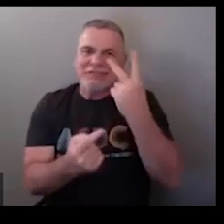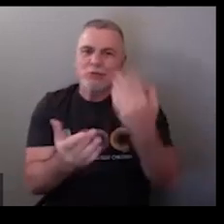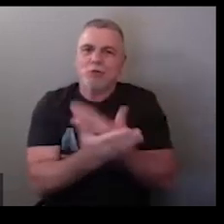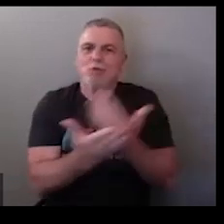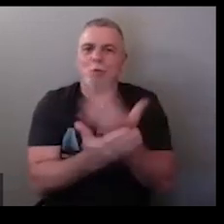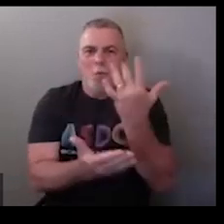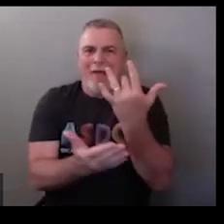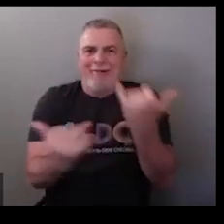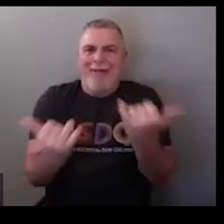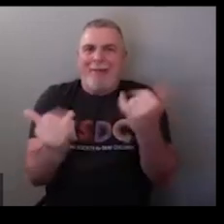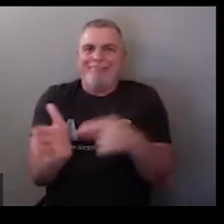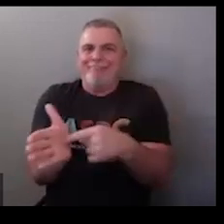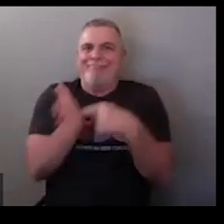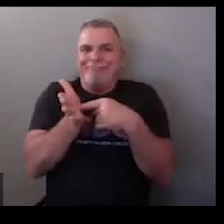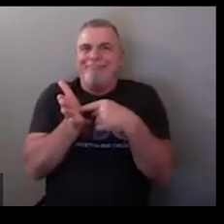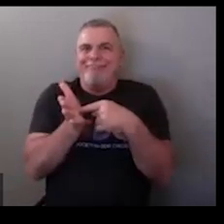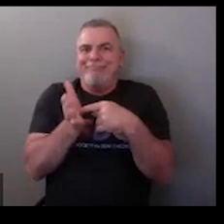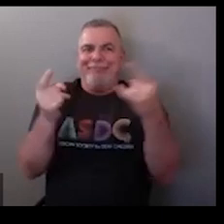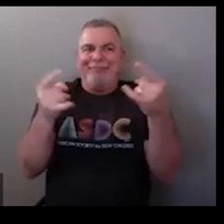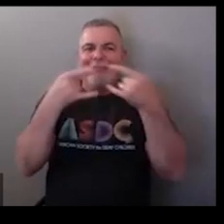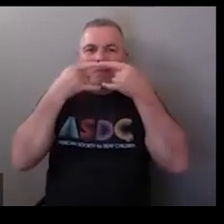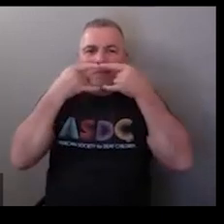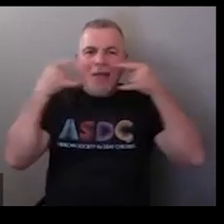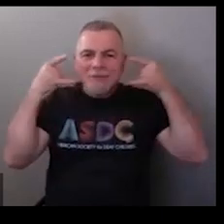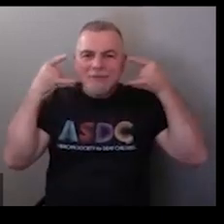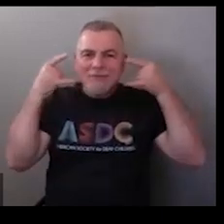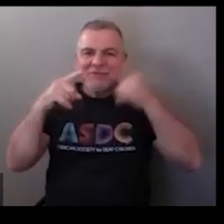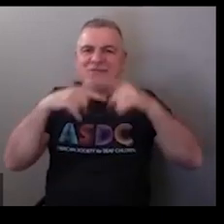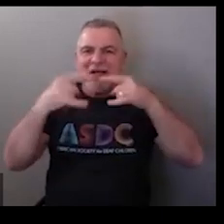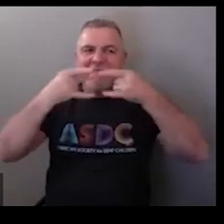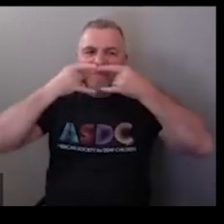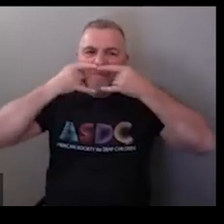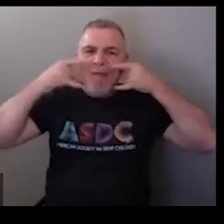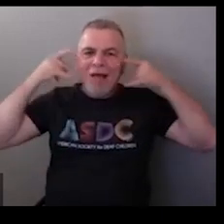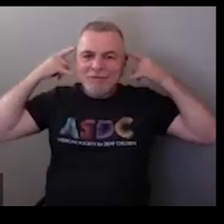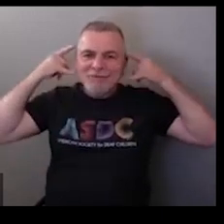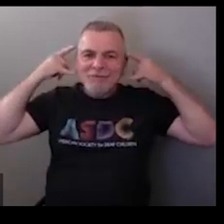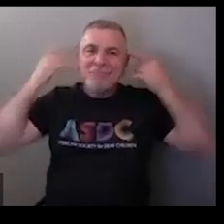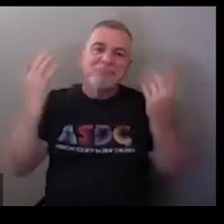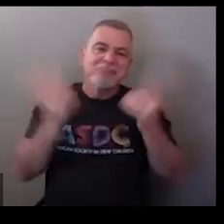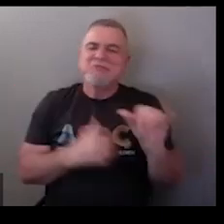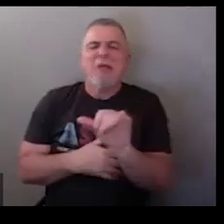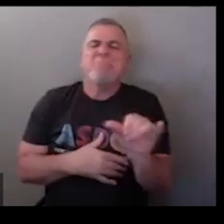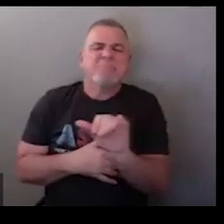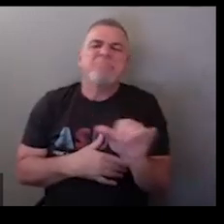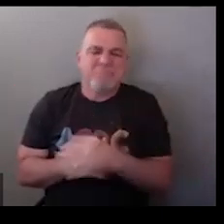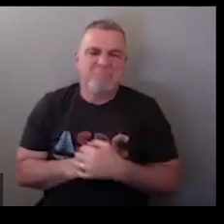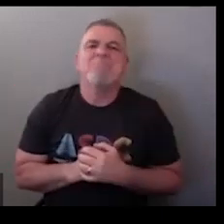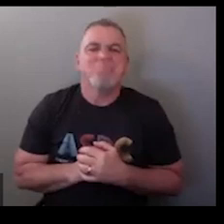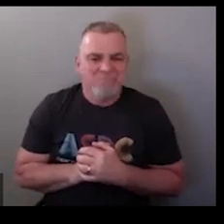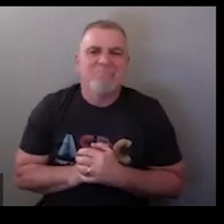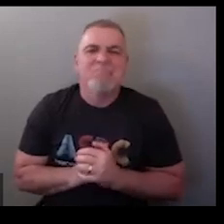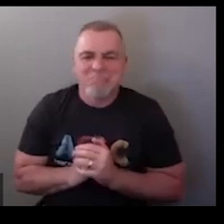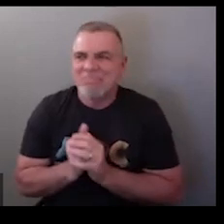now they're you know we're seeing some new very more descriptive ones because again because they are so because they're mandatory now